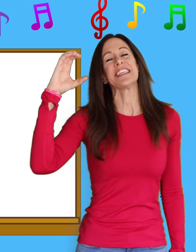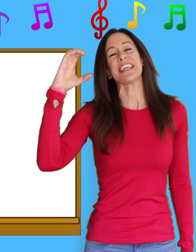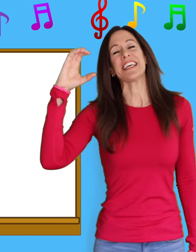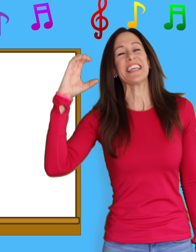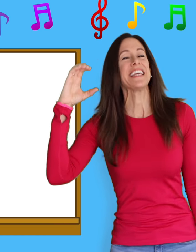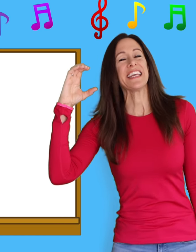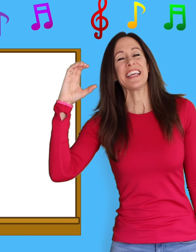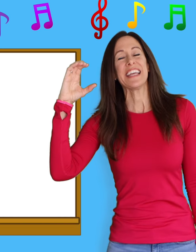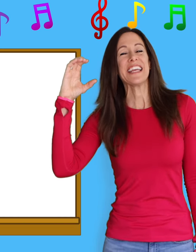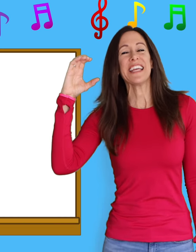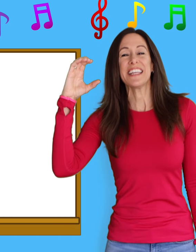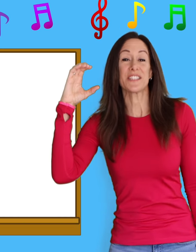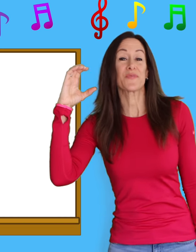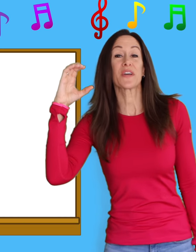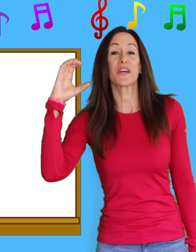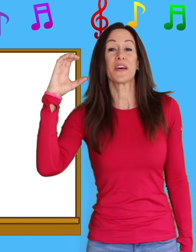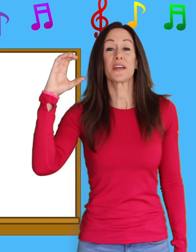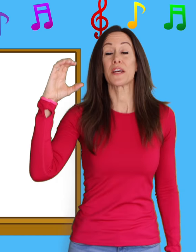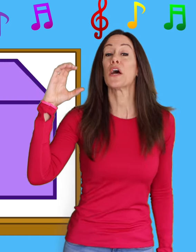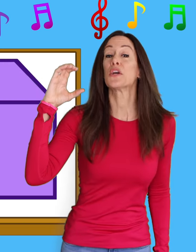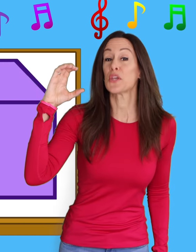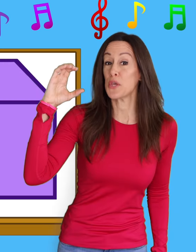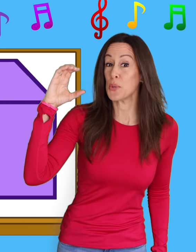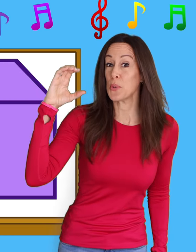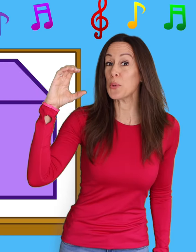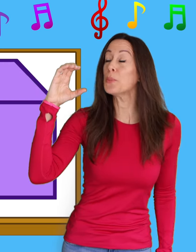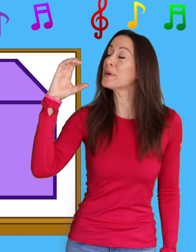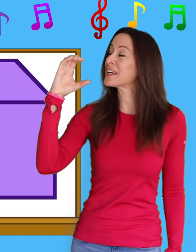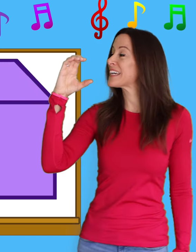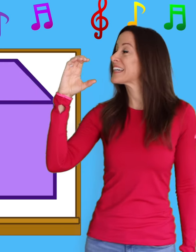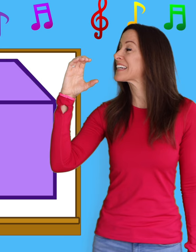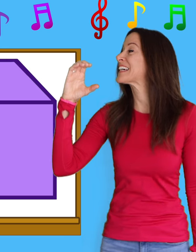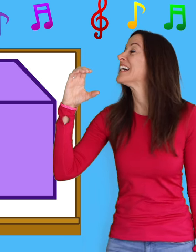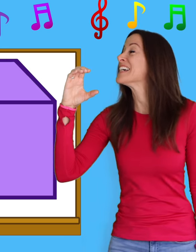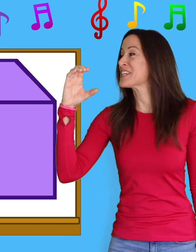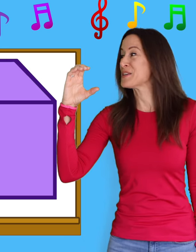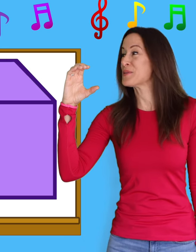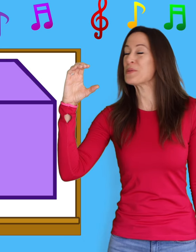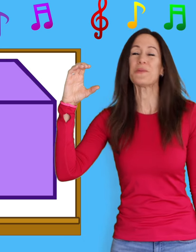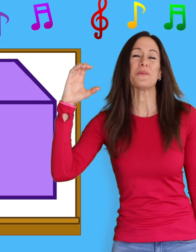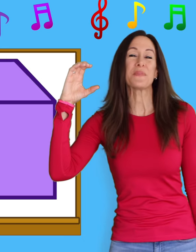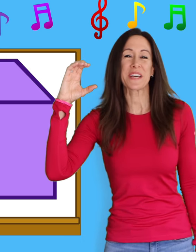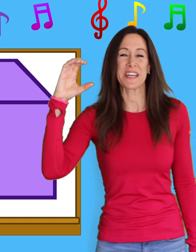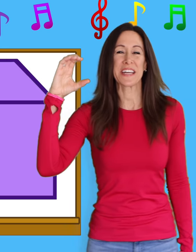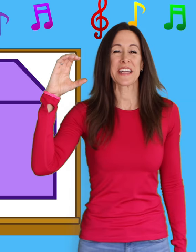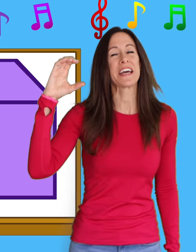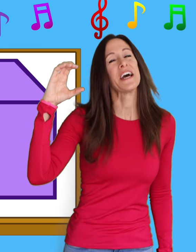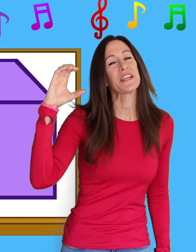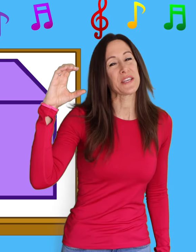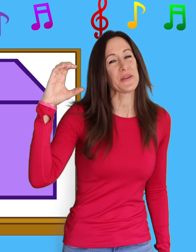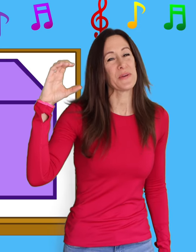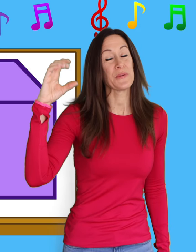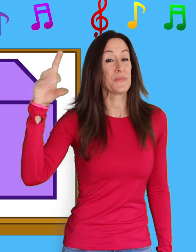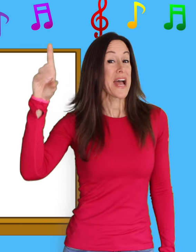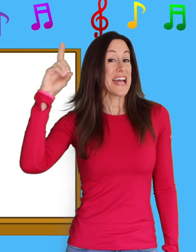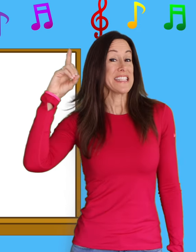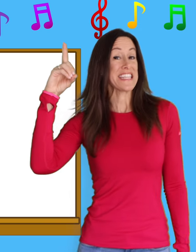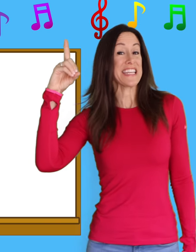C is for C-C-cube, C-C-cube, C-C-cube D